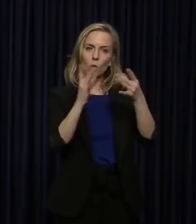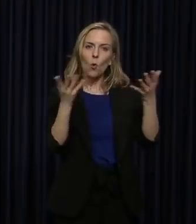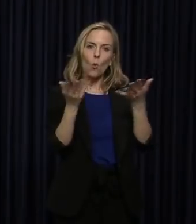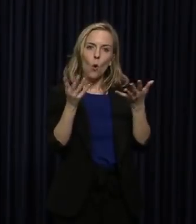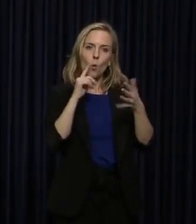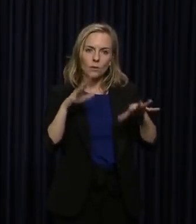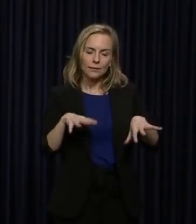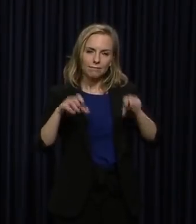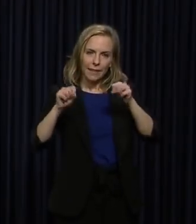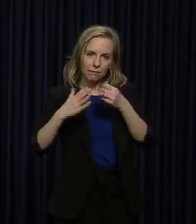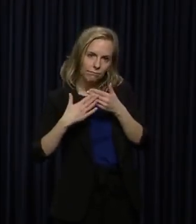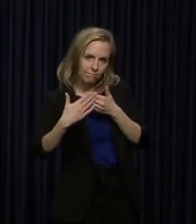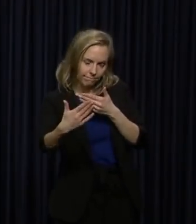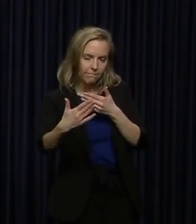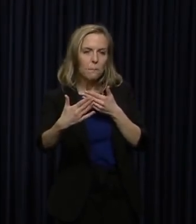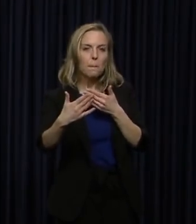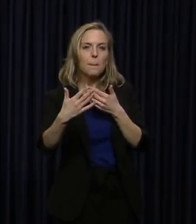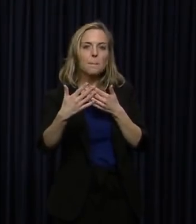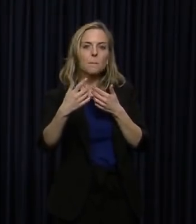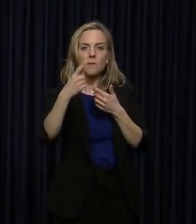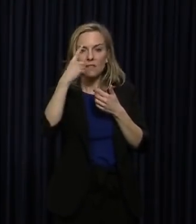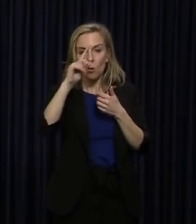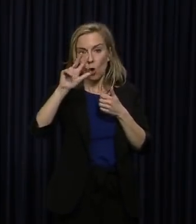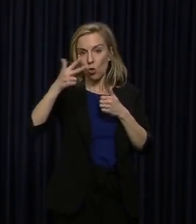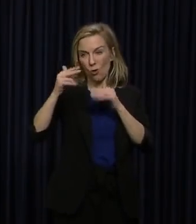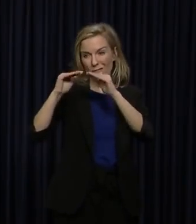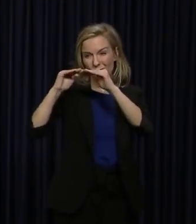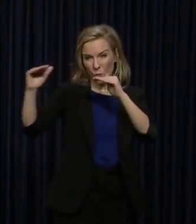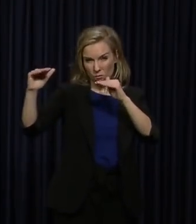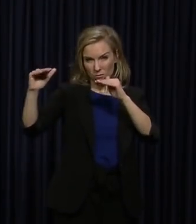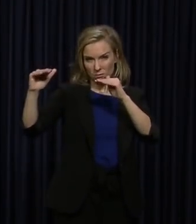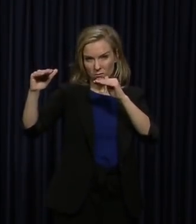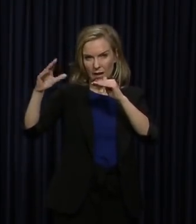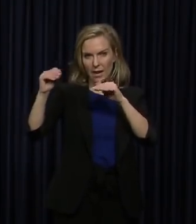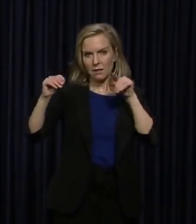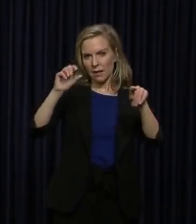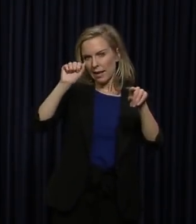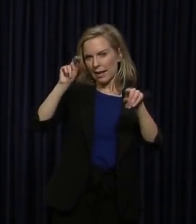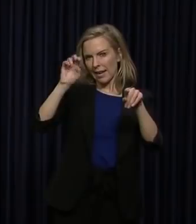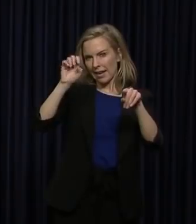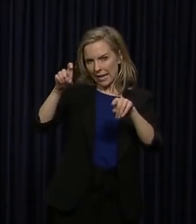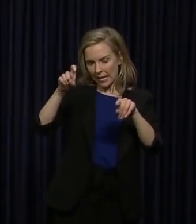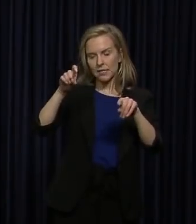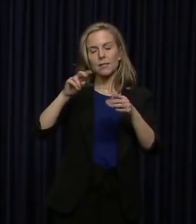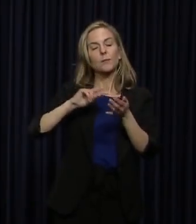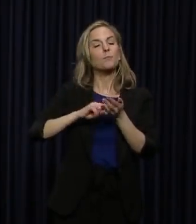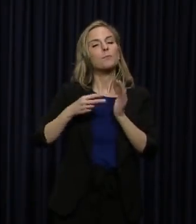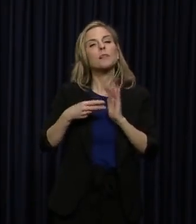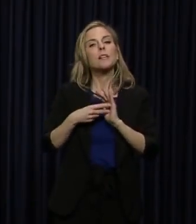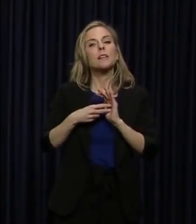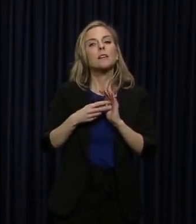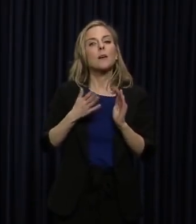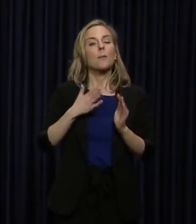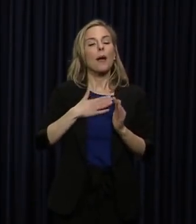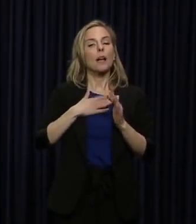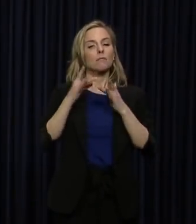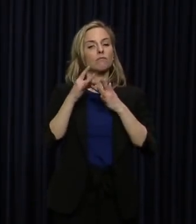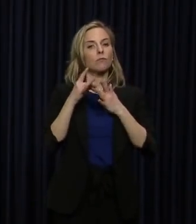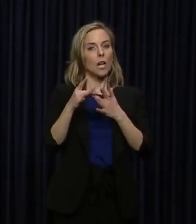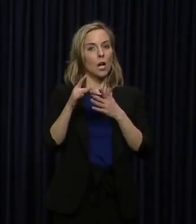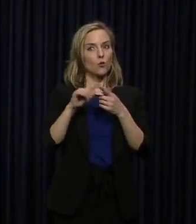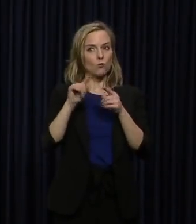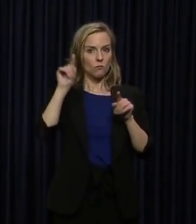they are going to take as far as the third floor and the annex. It would certainly be my guidance